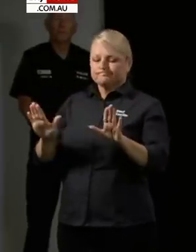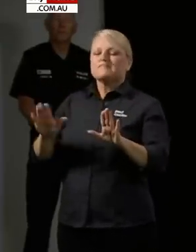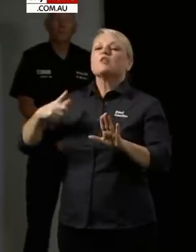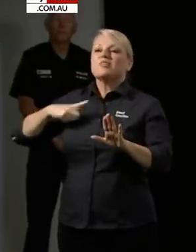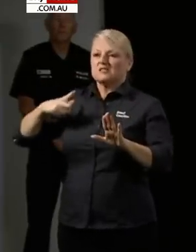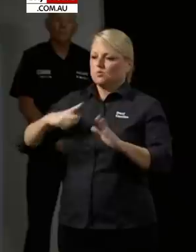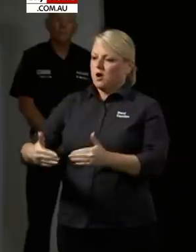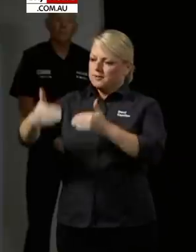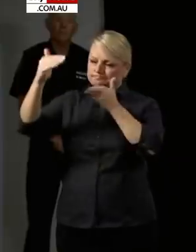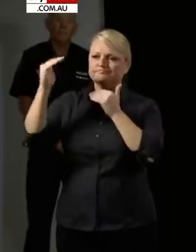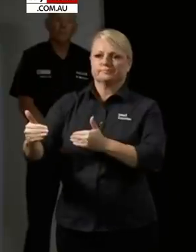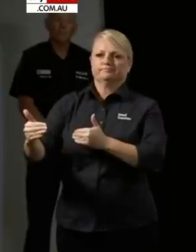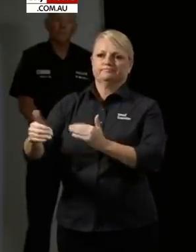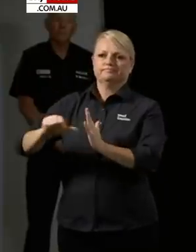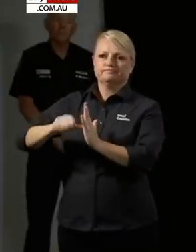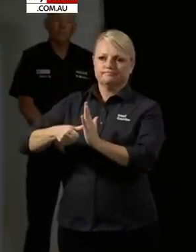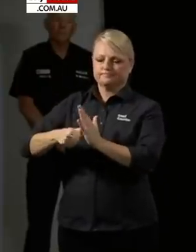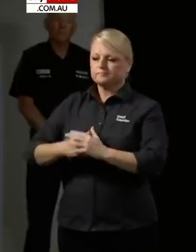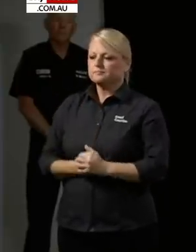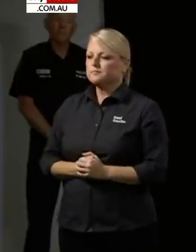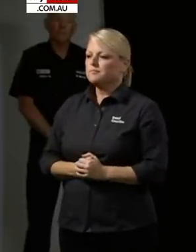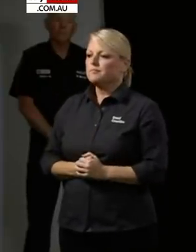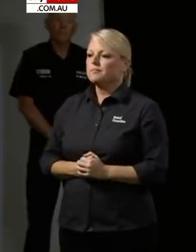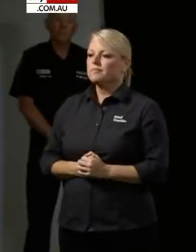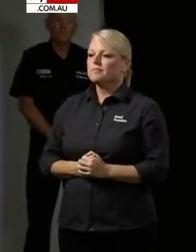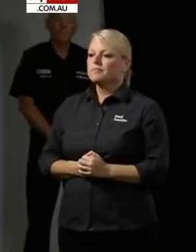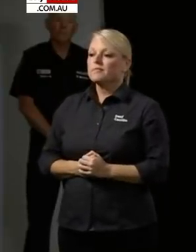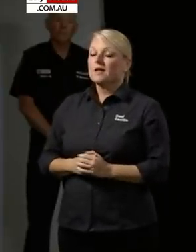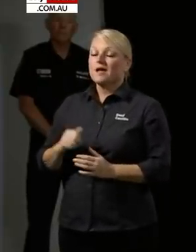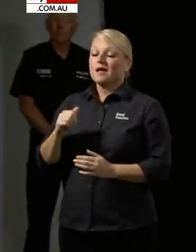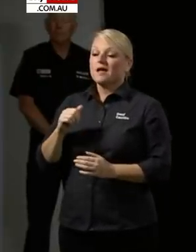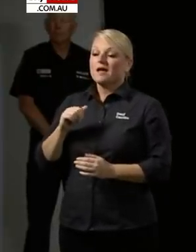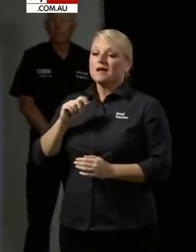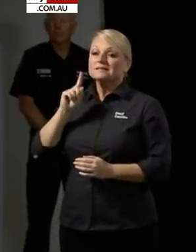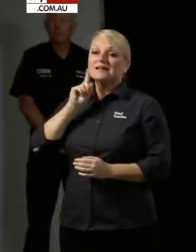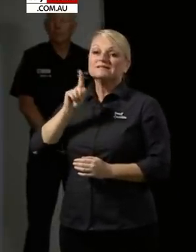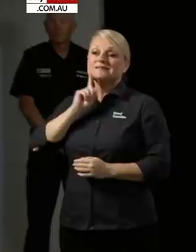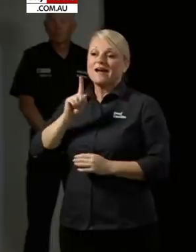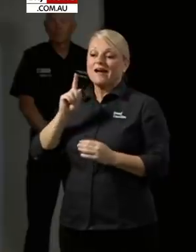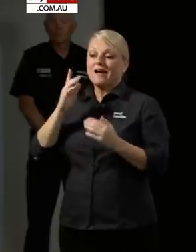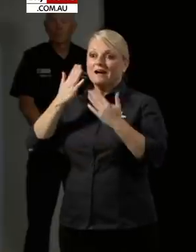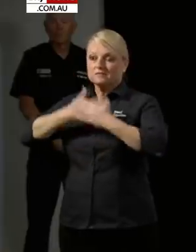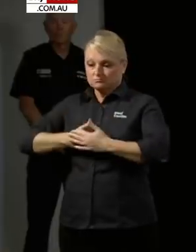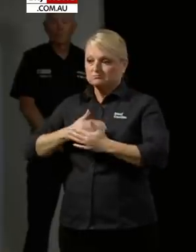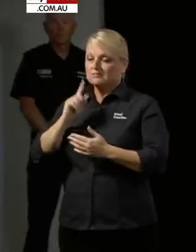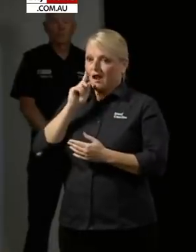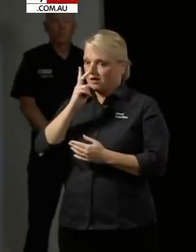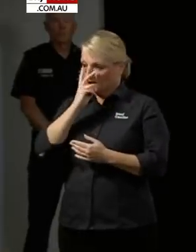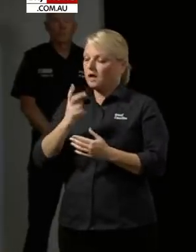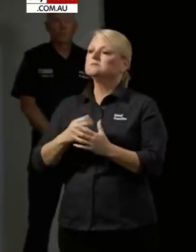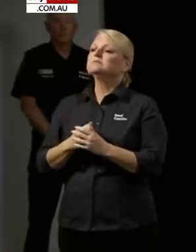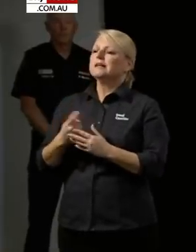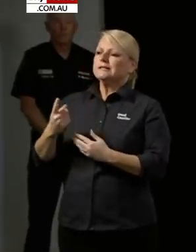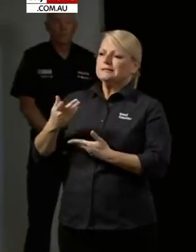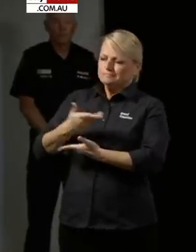The information also that I got last night cements my concerns so a little bit more information